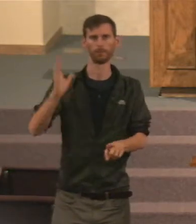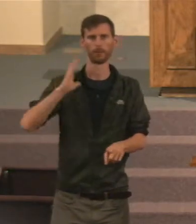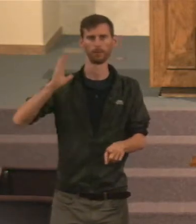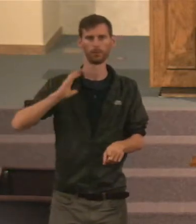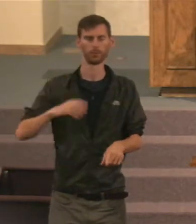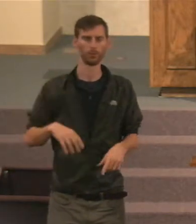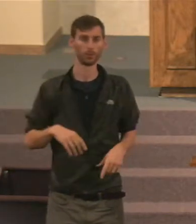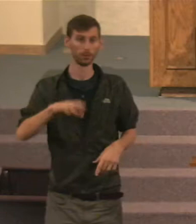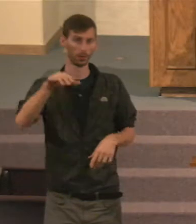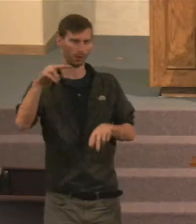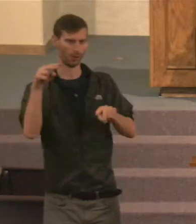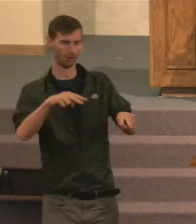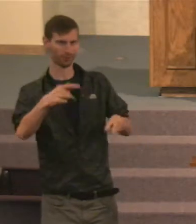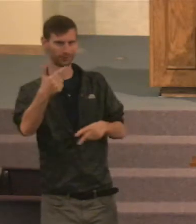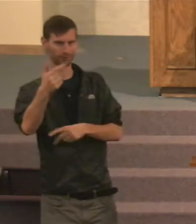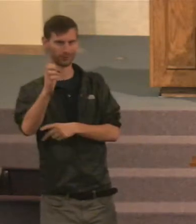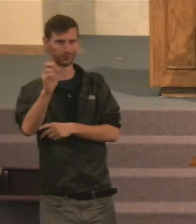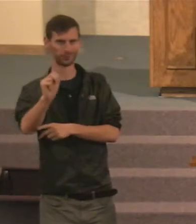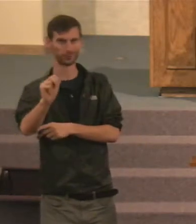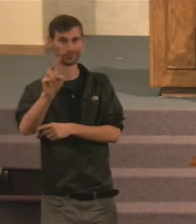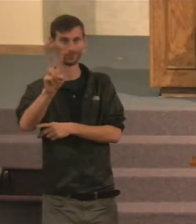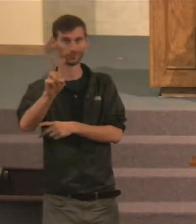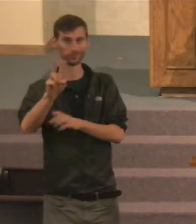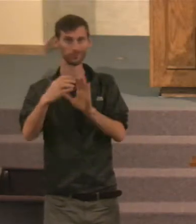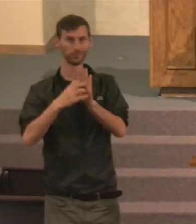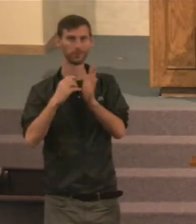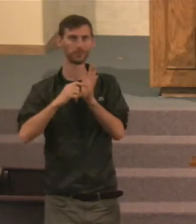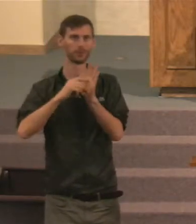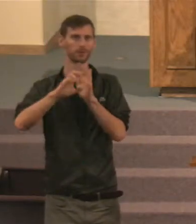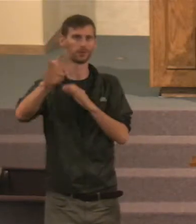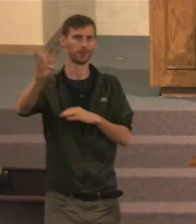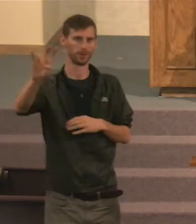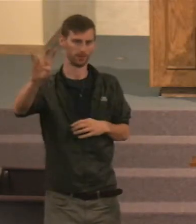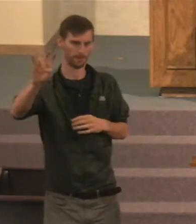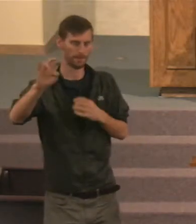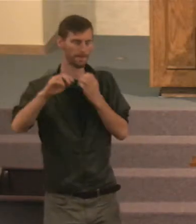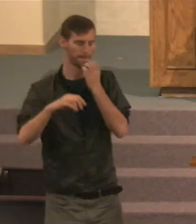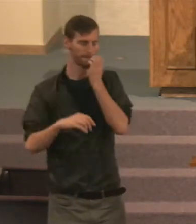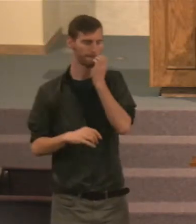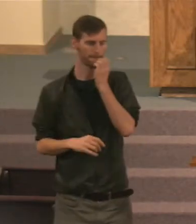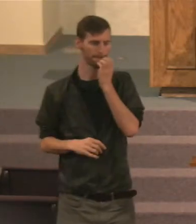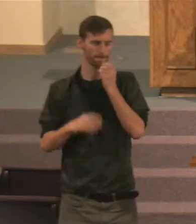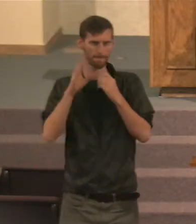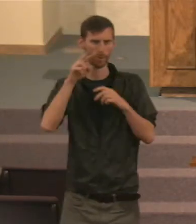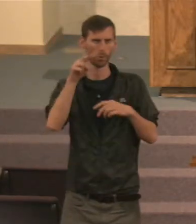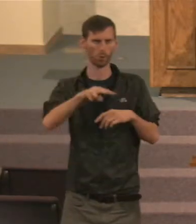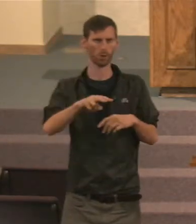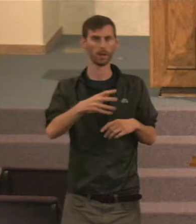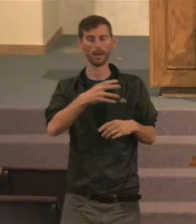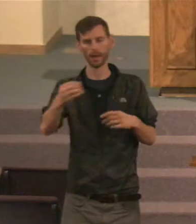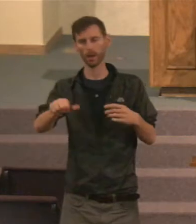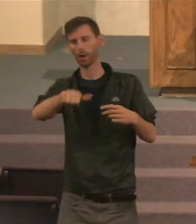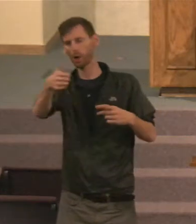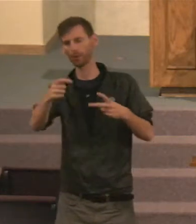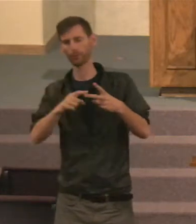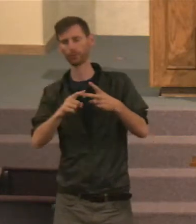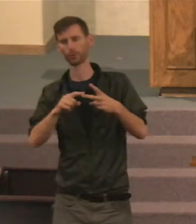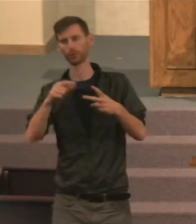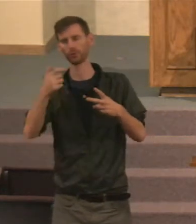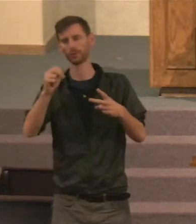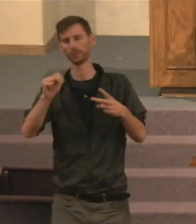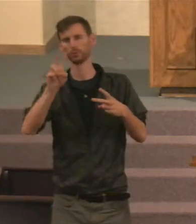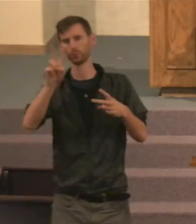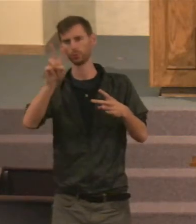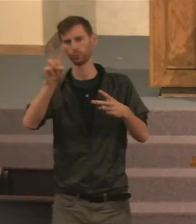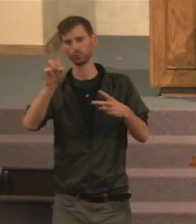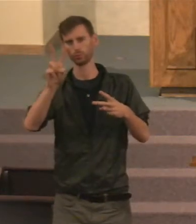Someone turn to the book of Genesis, Chapter 2, In verse 7. We're going to look at that, In another passage, In Genesis 2, About this.